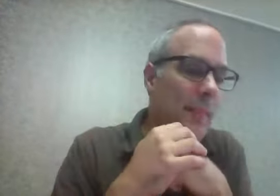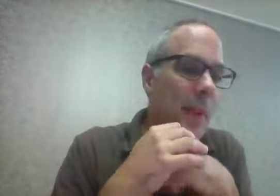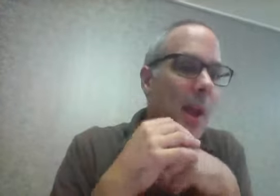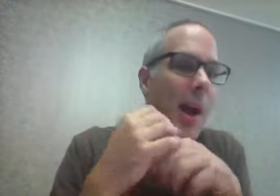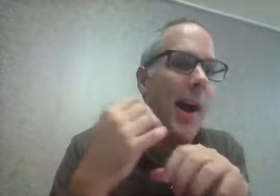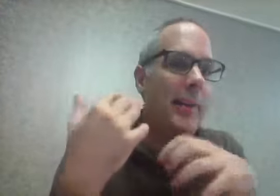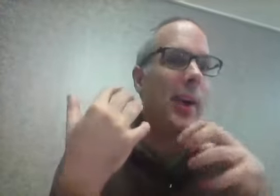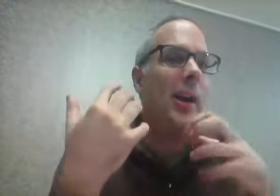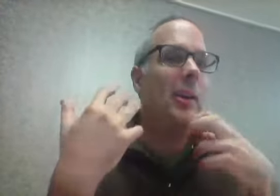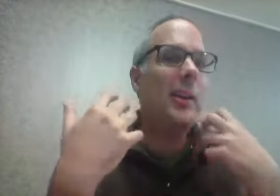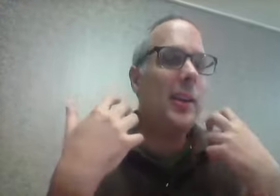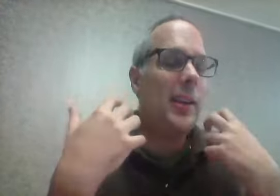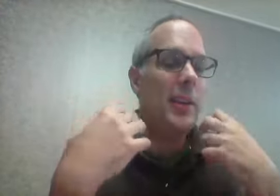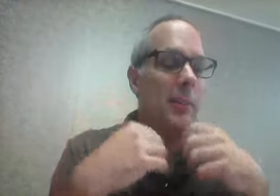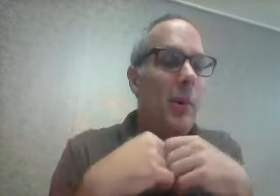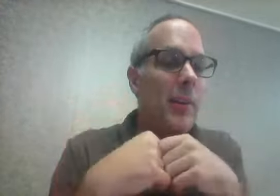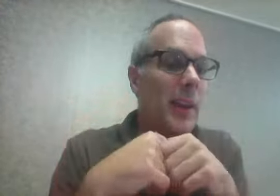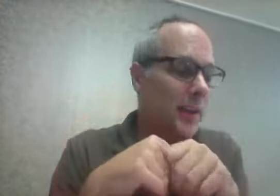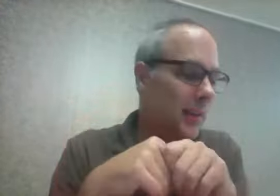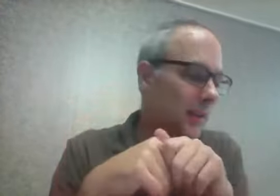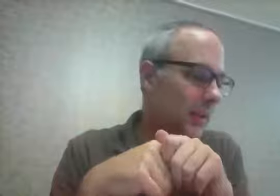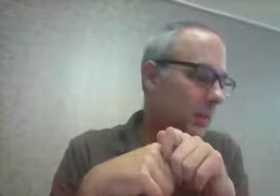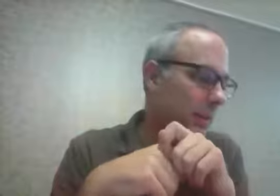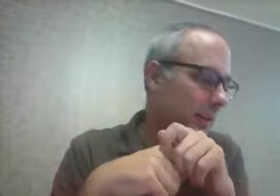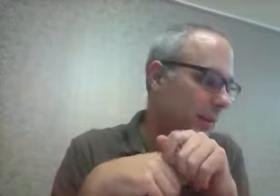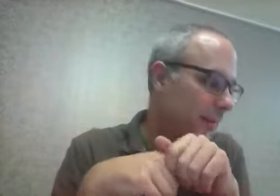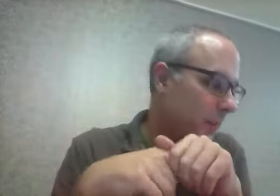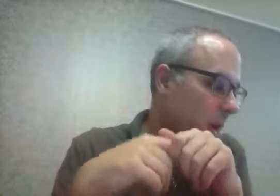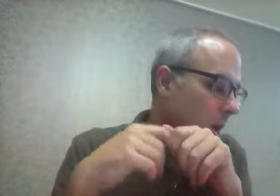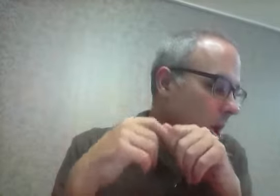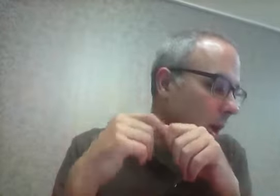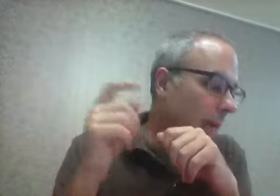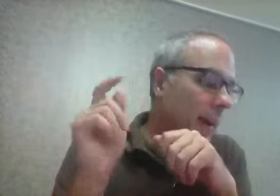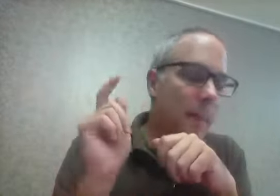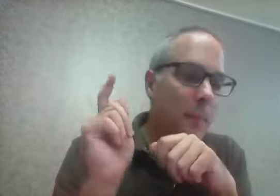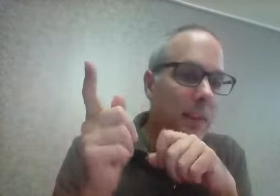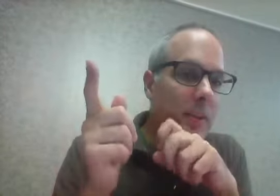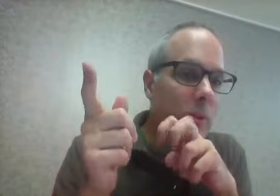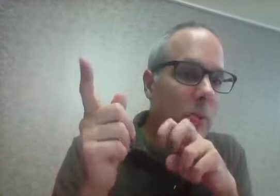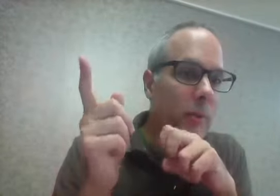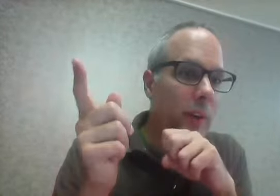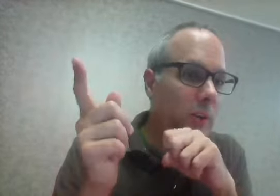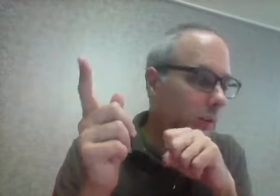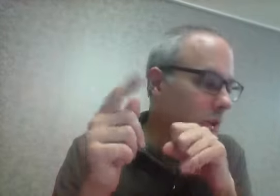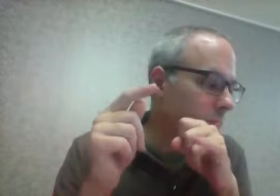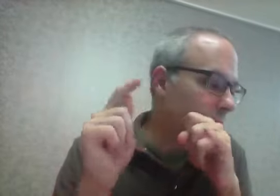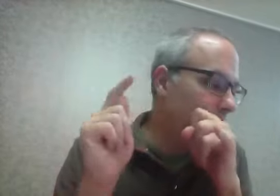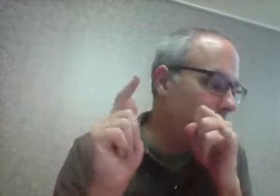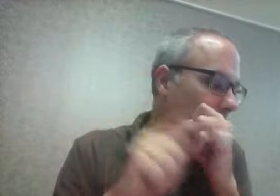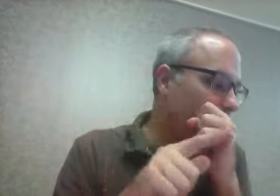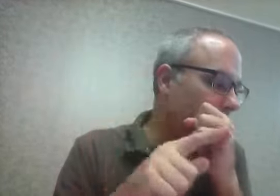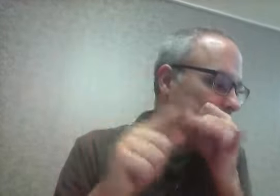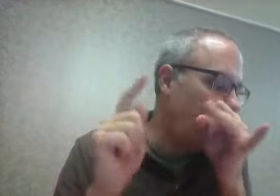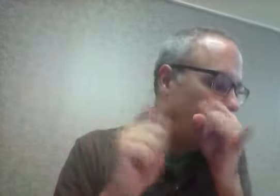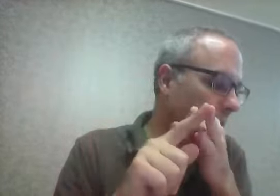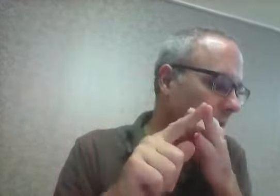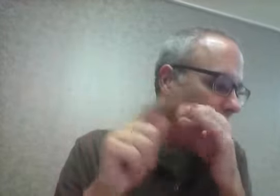I rarely eat bondegi. OK, please do the phrasal verbs. Page 438, 439,